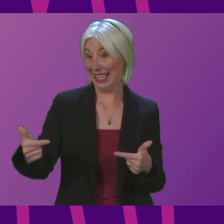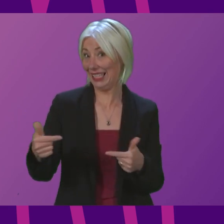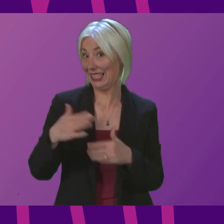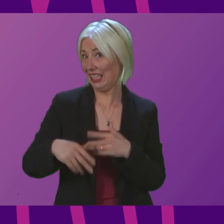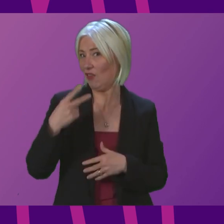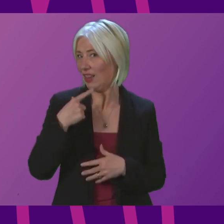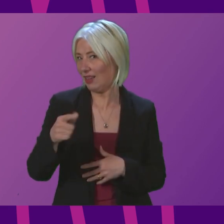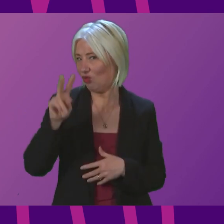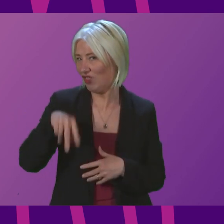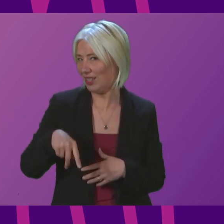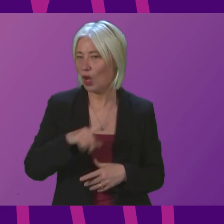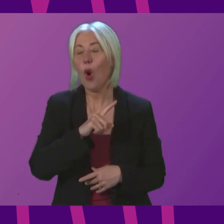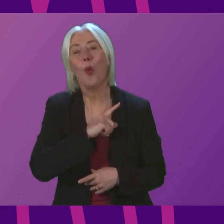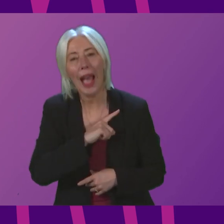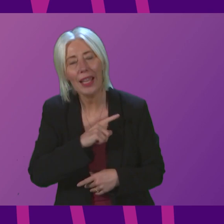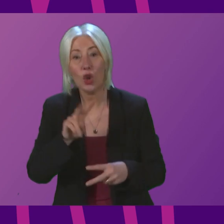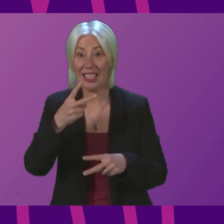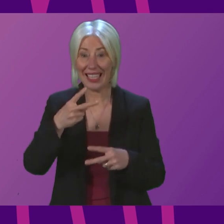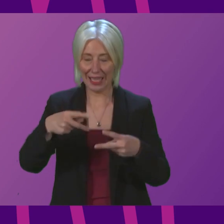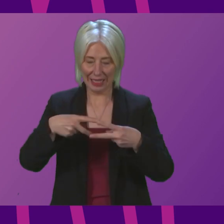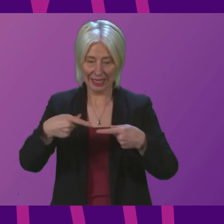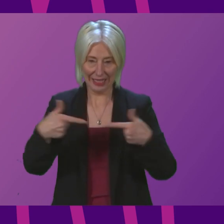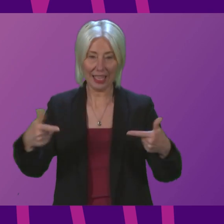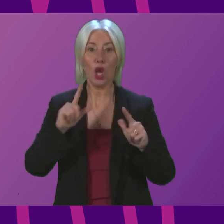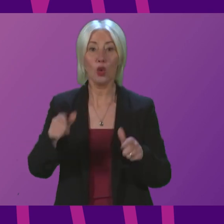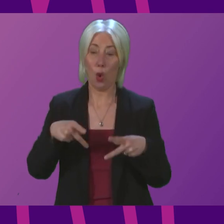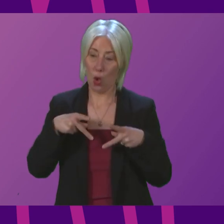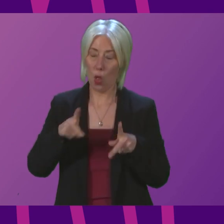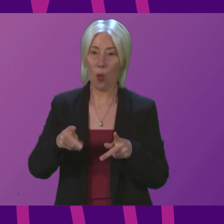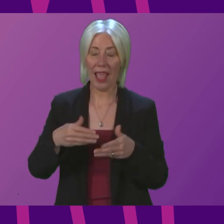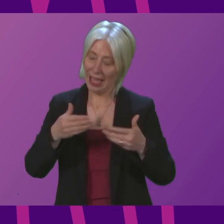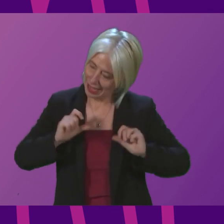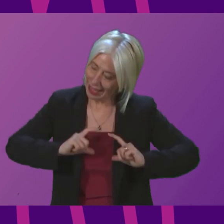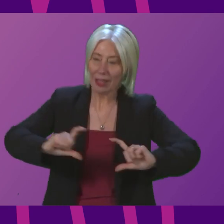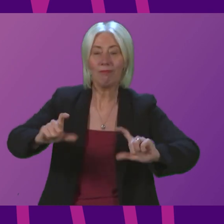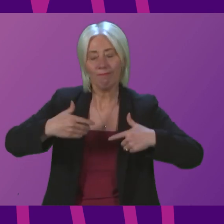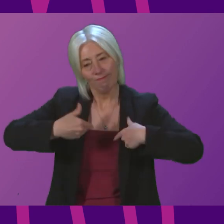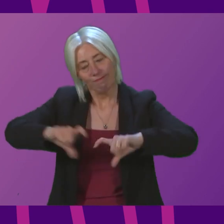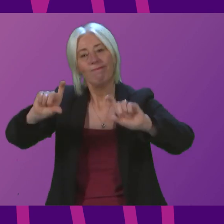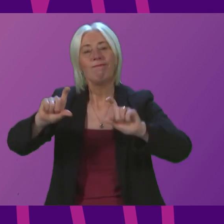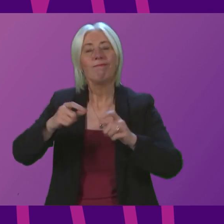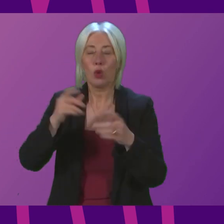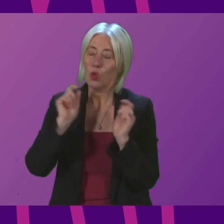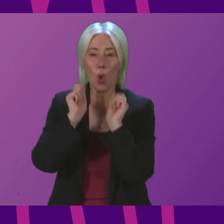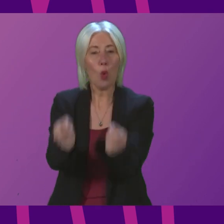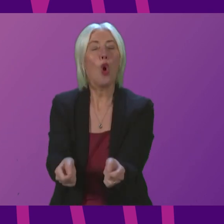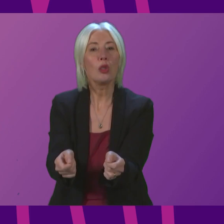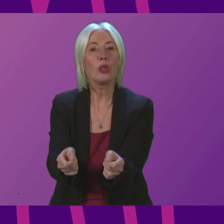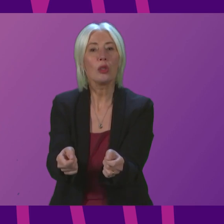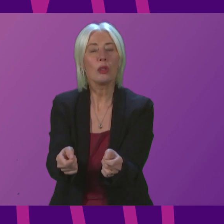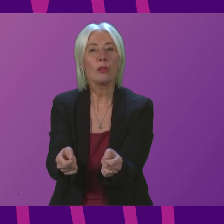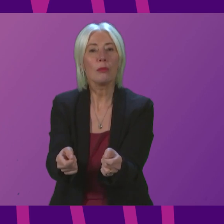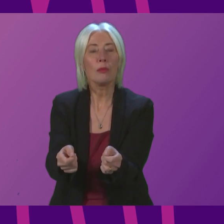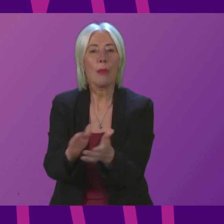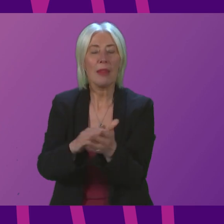wonder why. Because the second sentence says, so the way is clear to award. That's the conclusion of the email that reveals